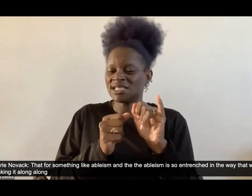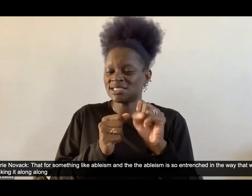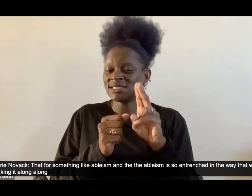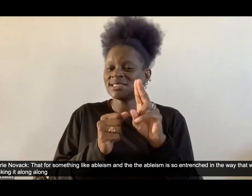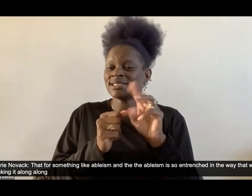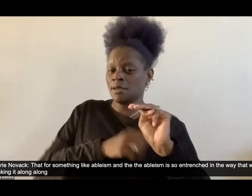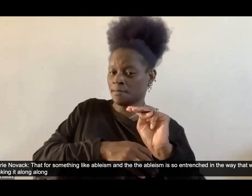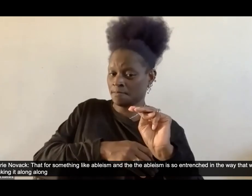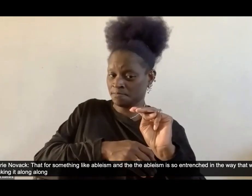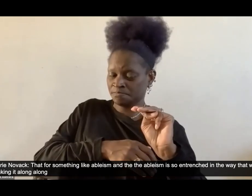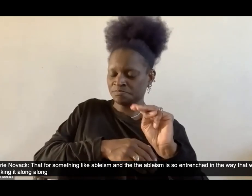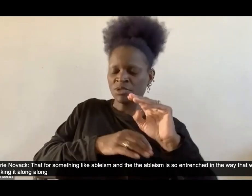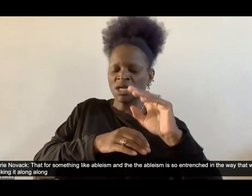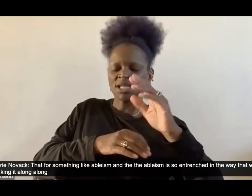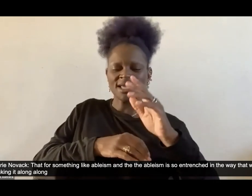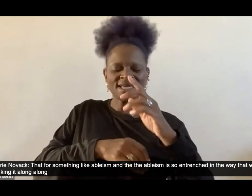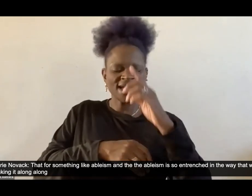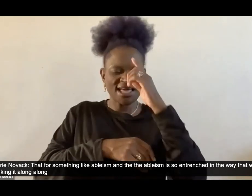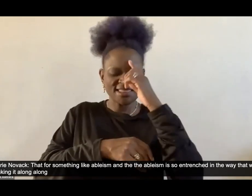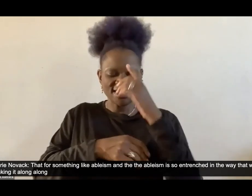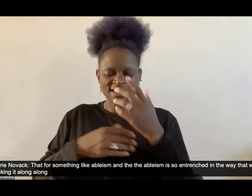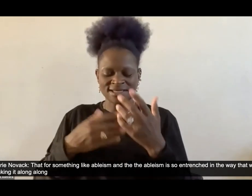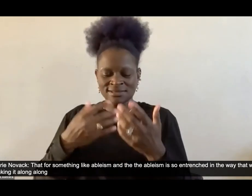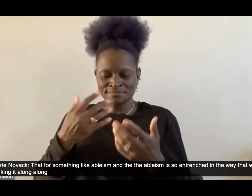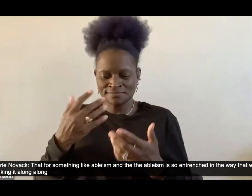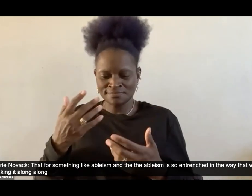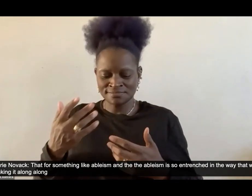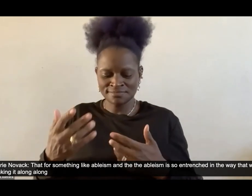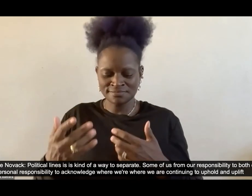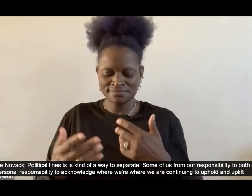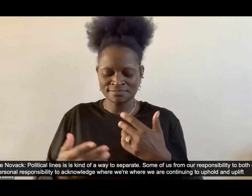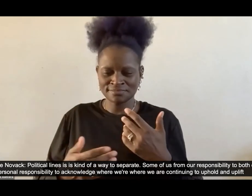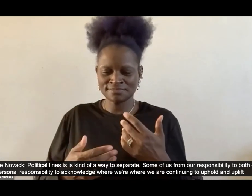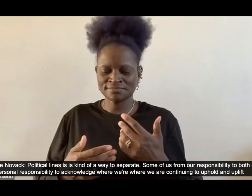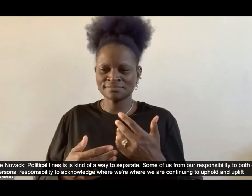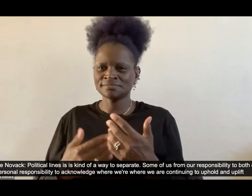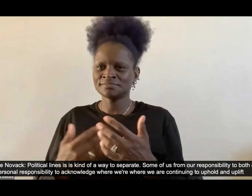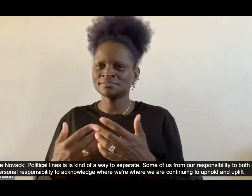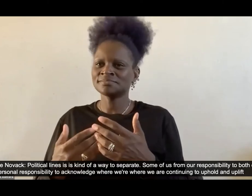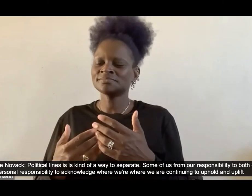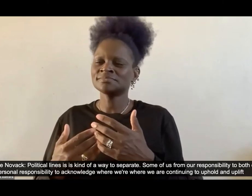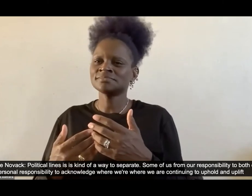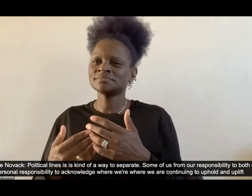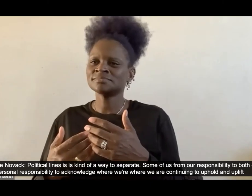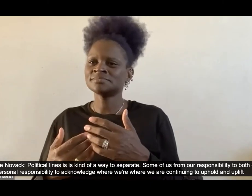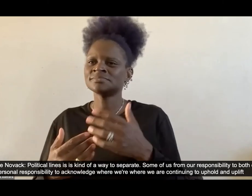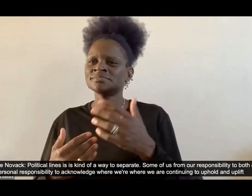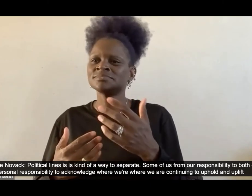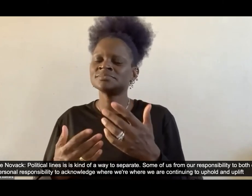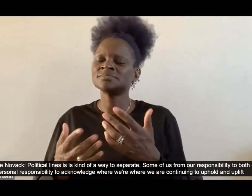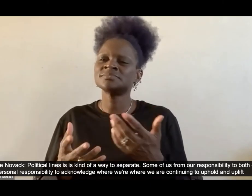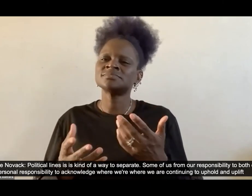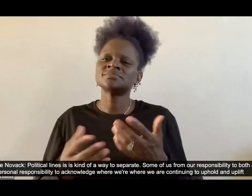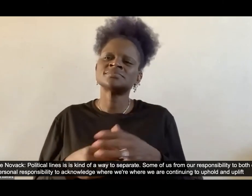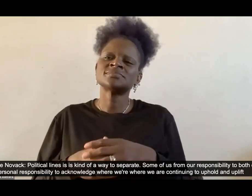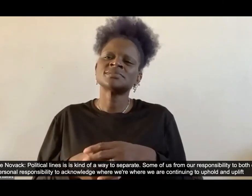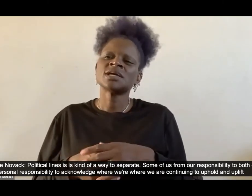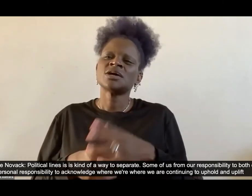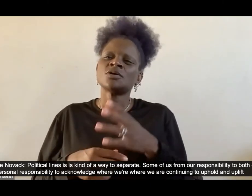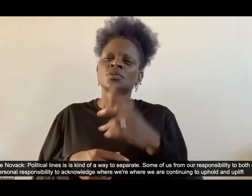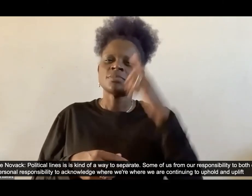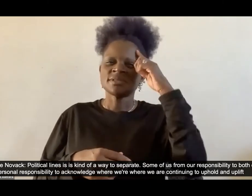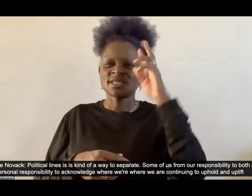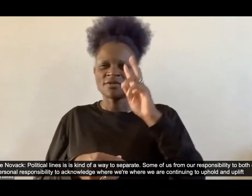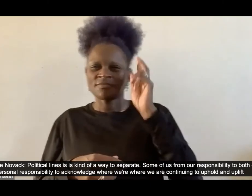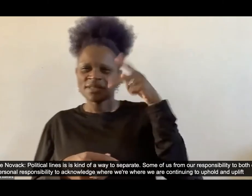breaking it along along um political lines is is kind of a way to separate some of us